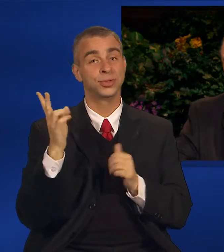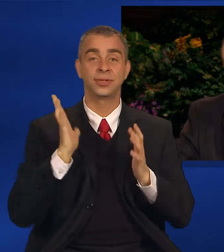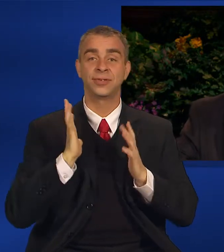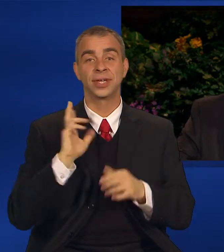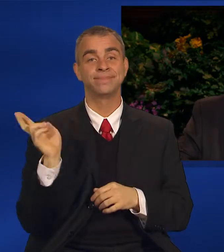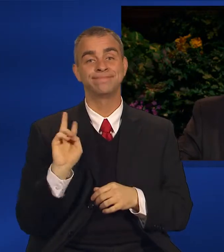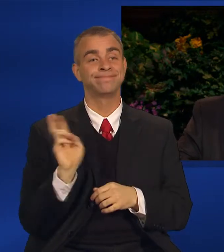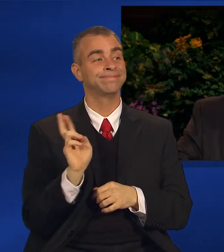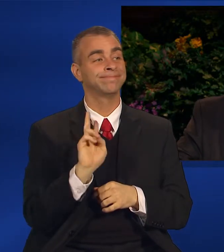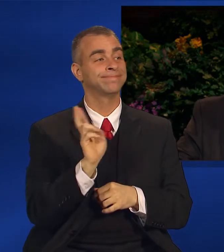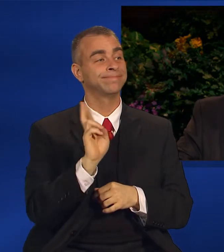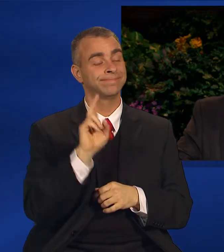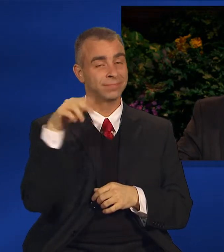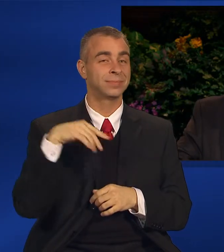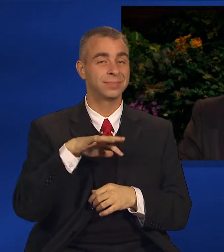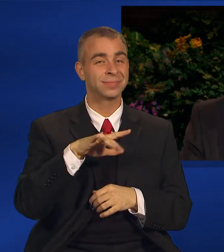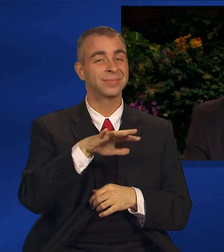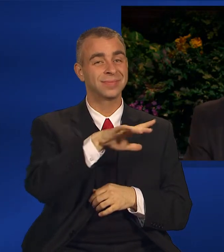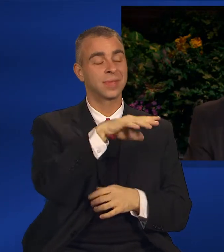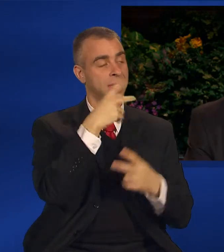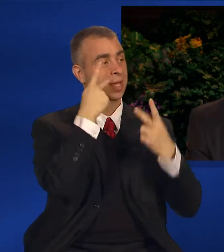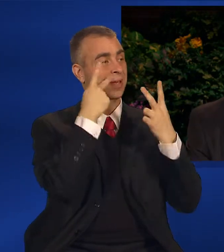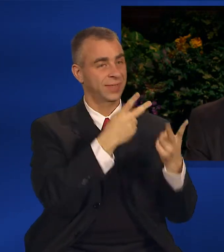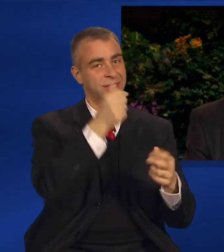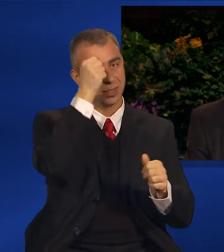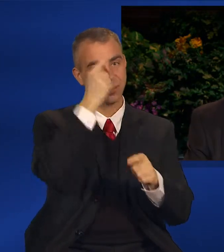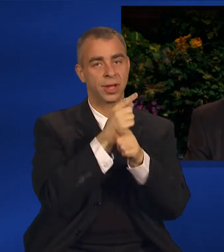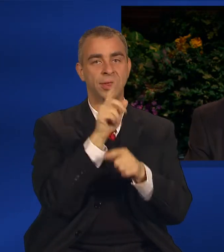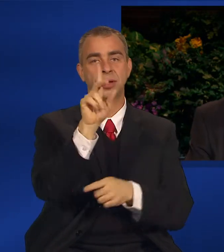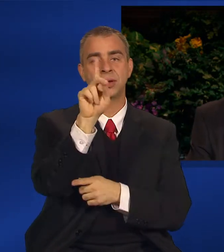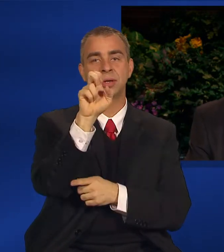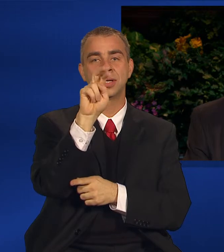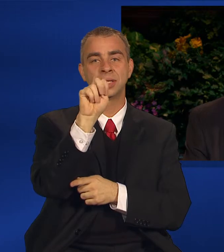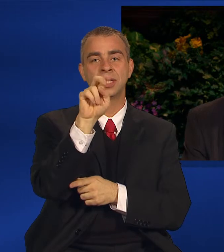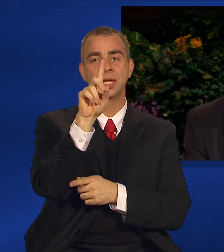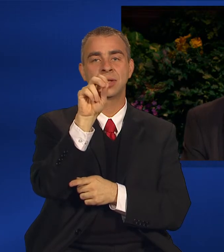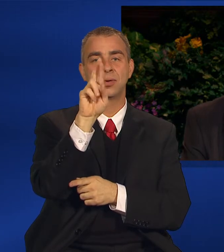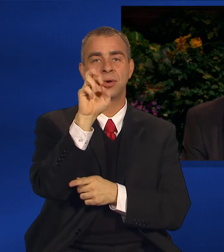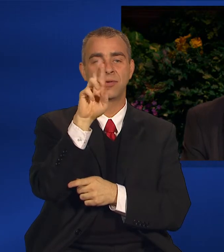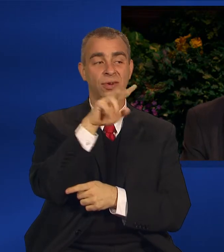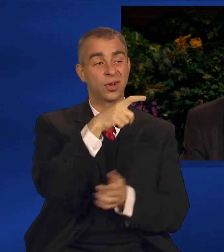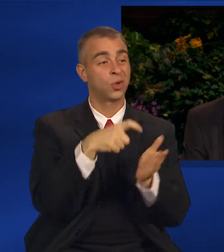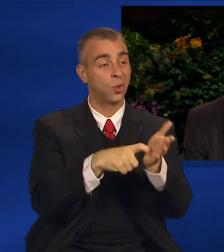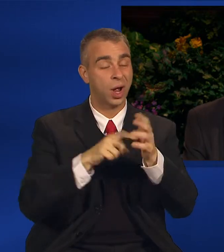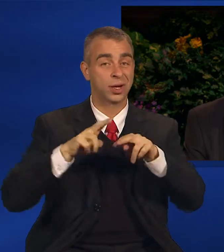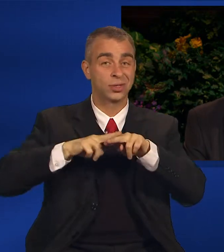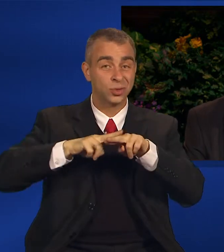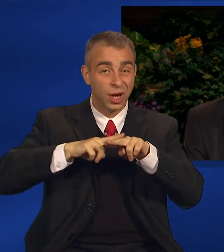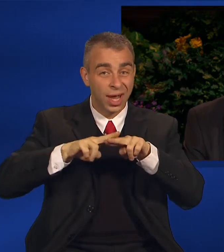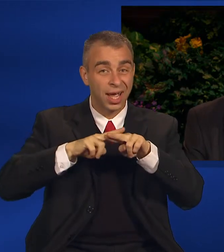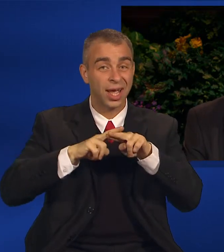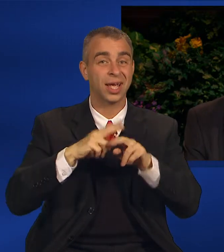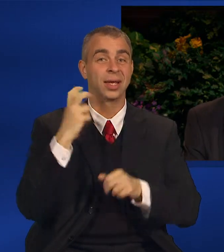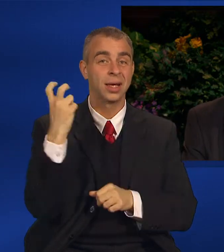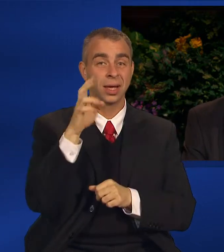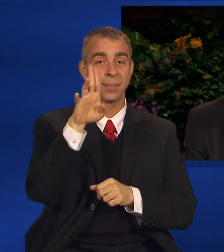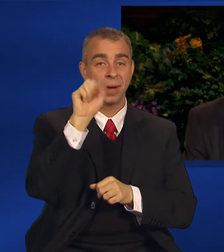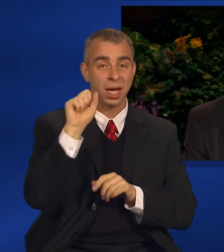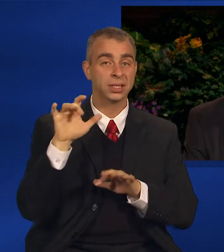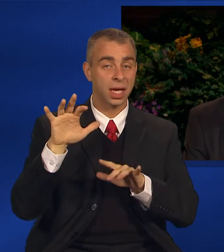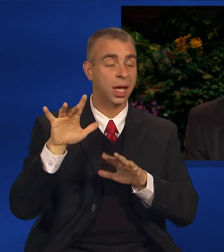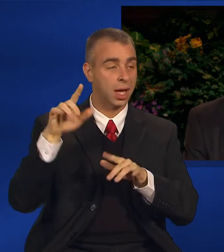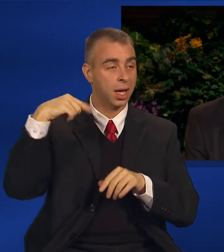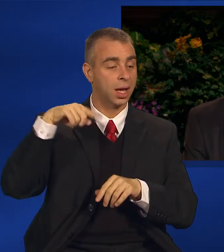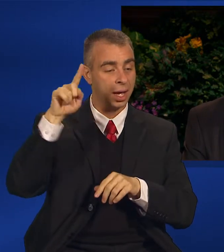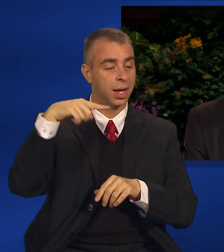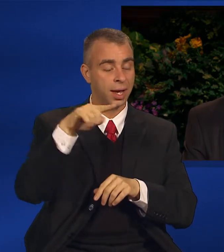companions went to visit Brother Dendorfer, traveling by train and bus on the northeastern area of